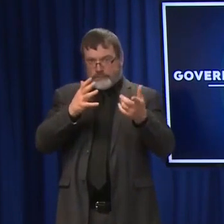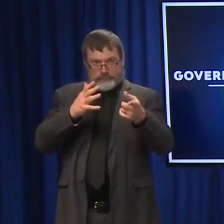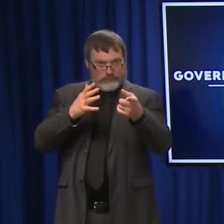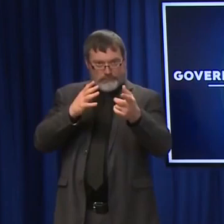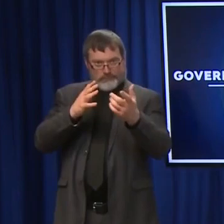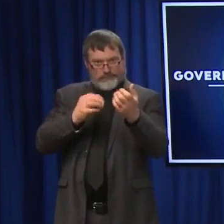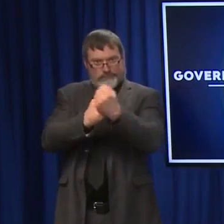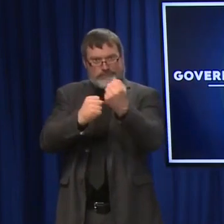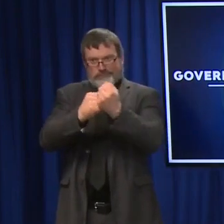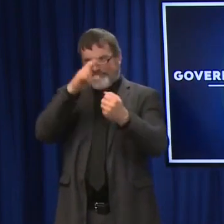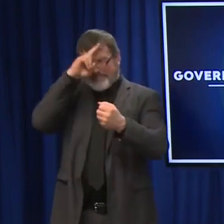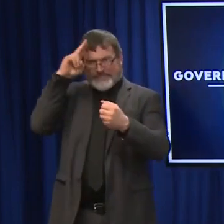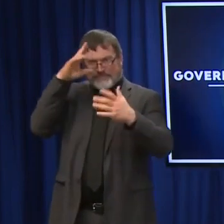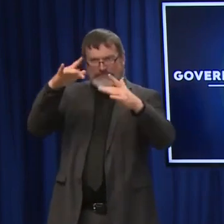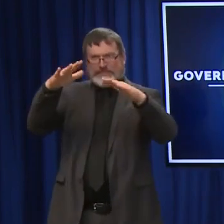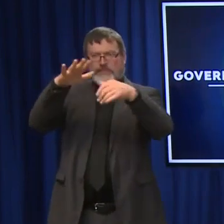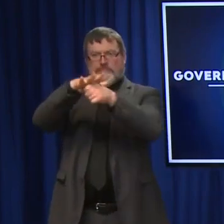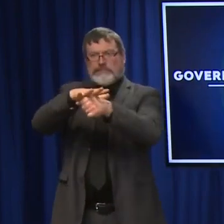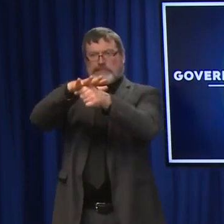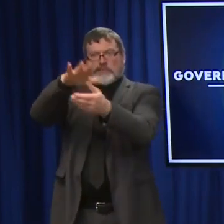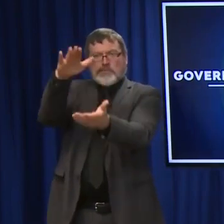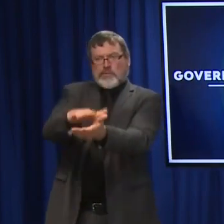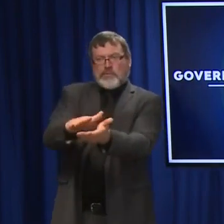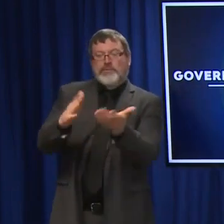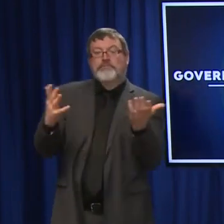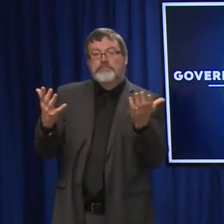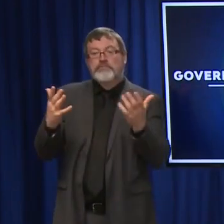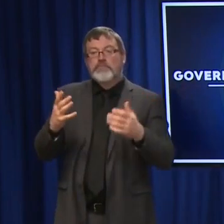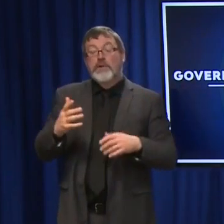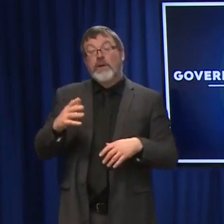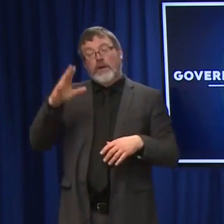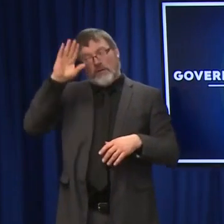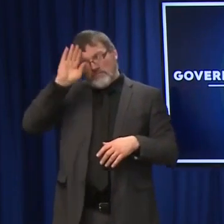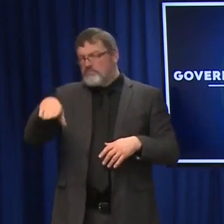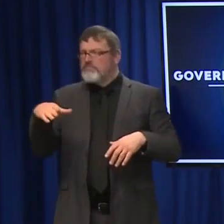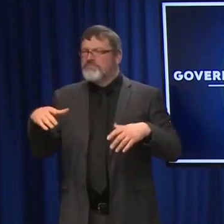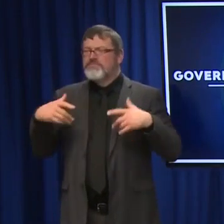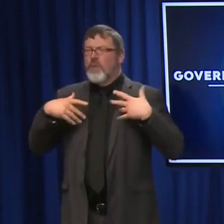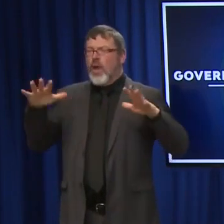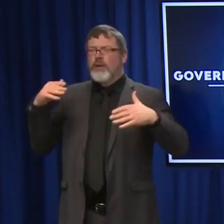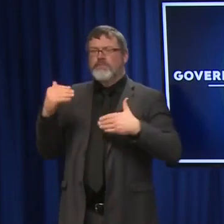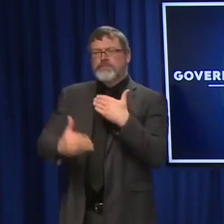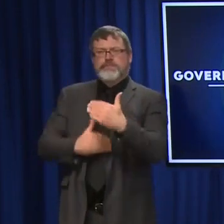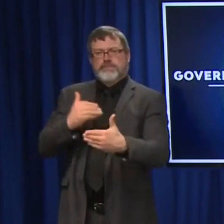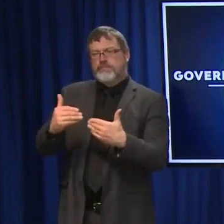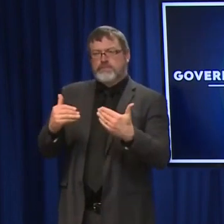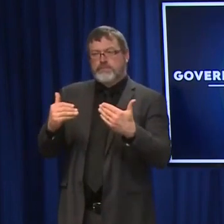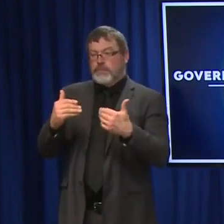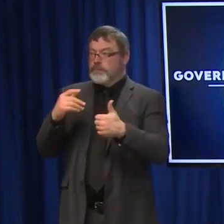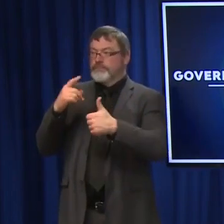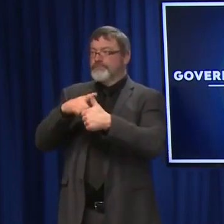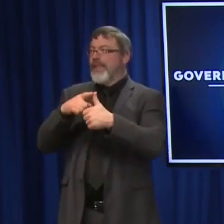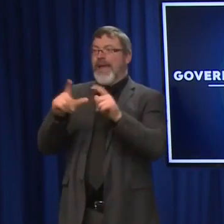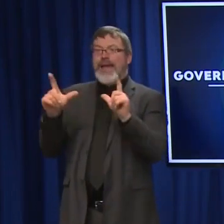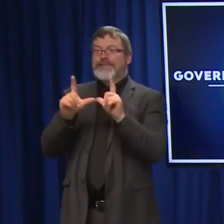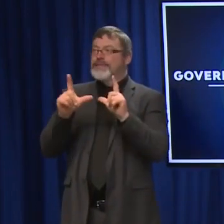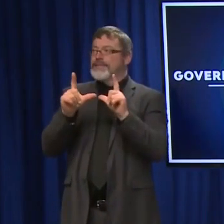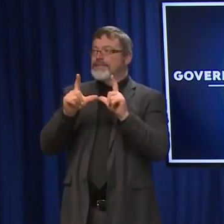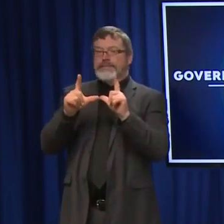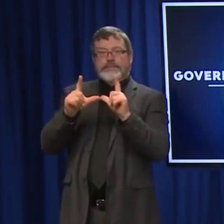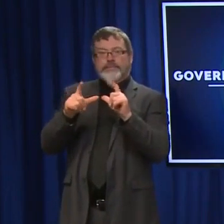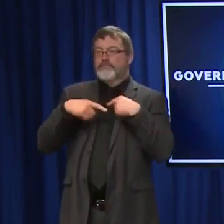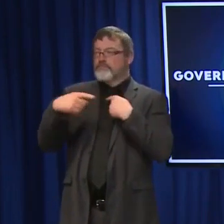put into place that clearly are working, right? So we fast-track licensure for hundreds of nurses and frontline